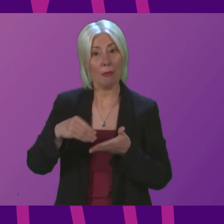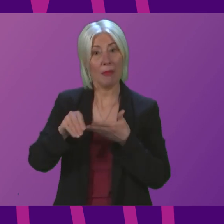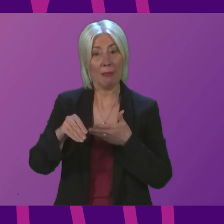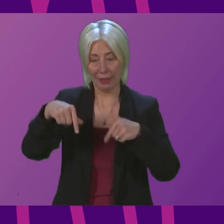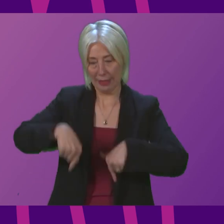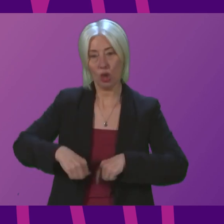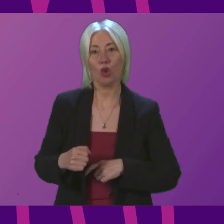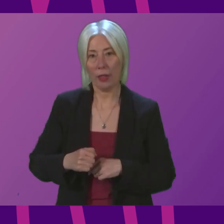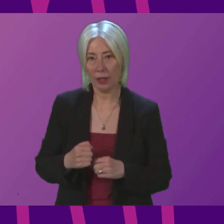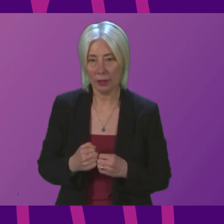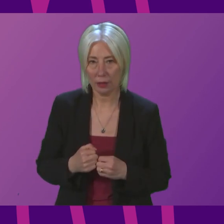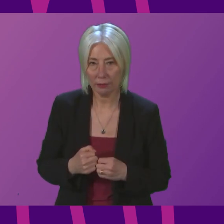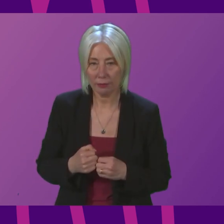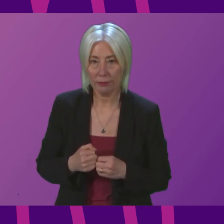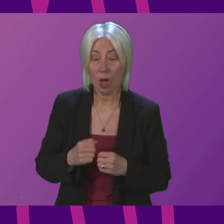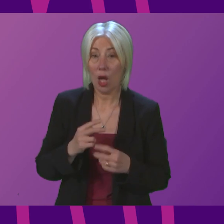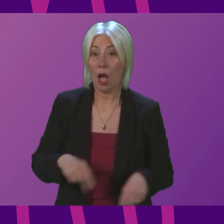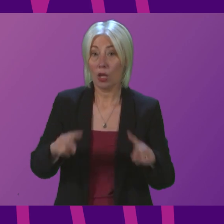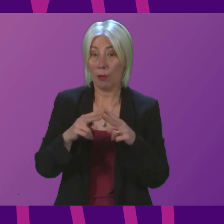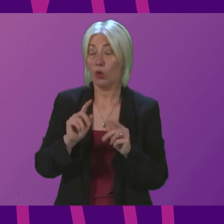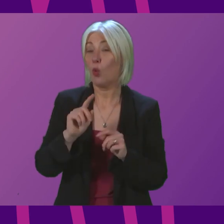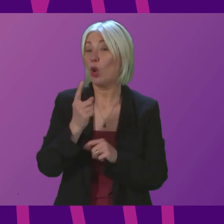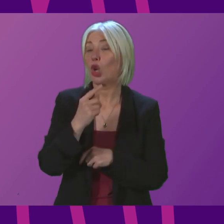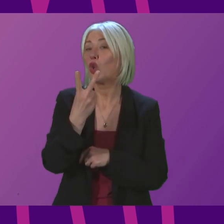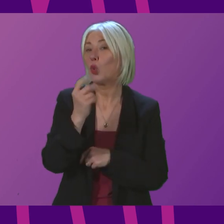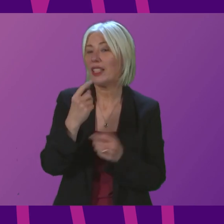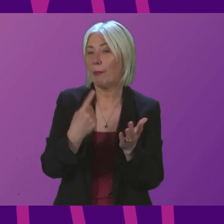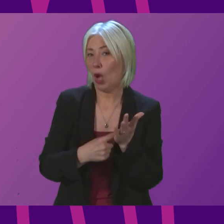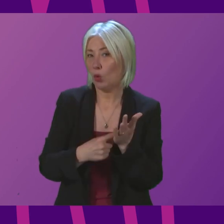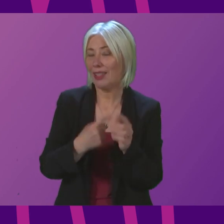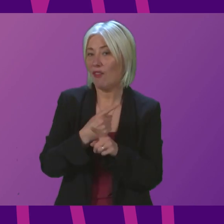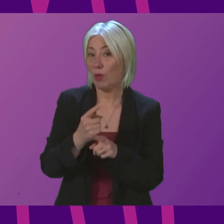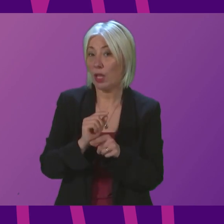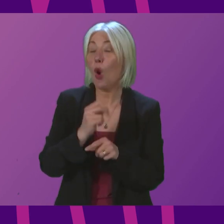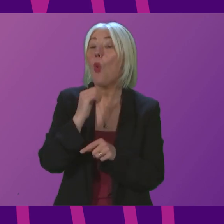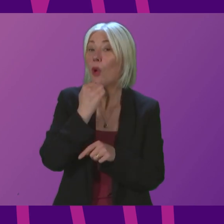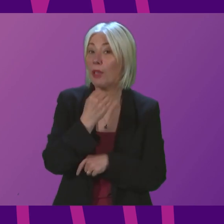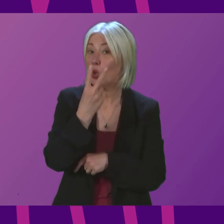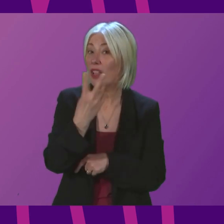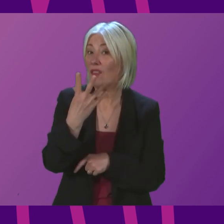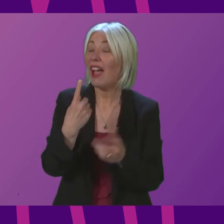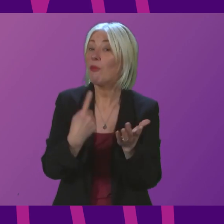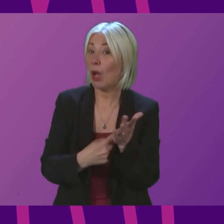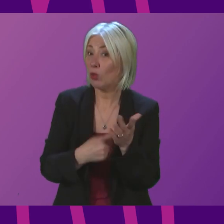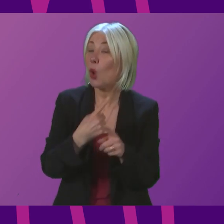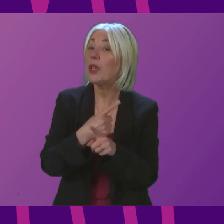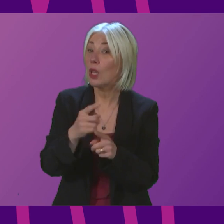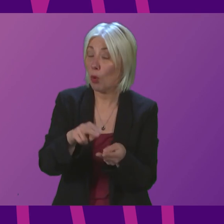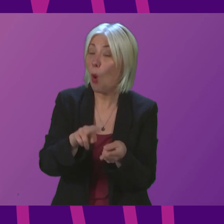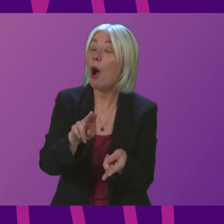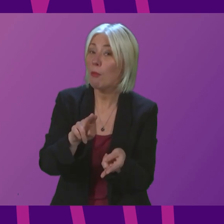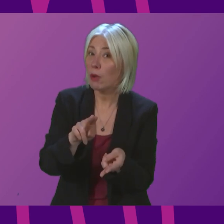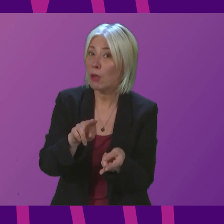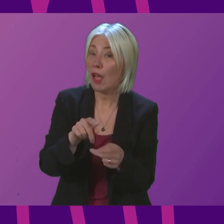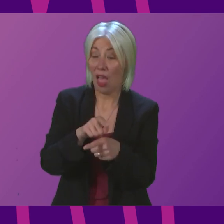from to £20 per week it will go up to £25 per week and none of that support